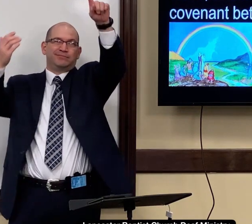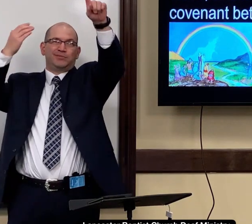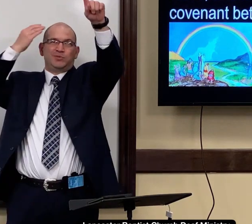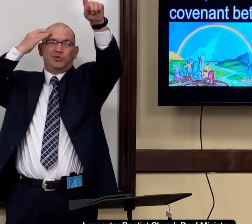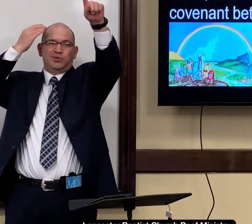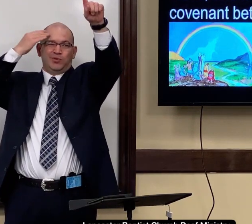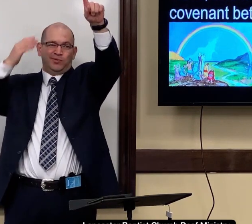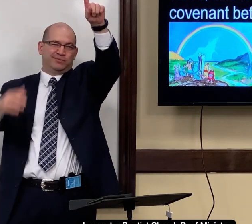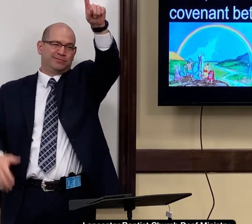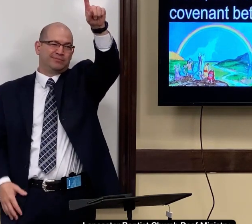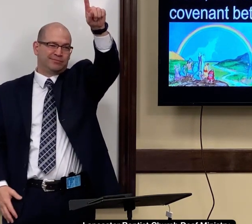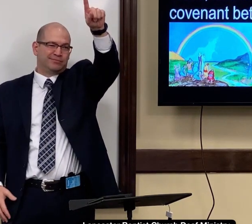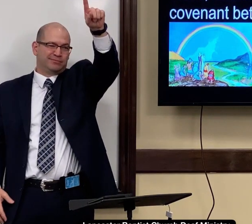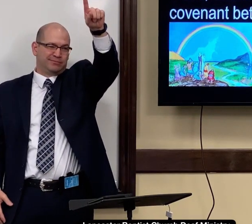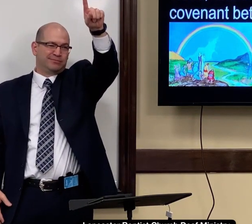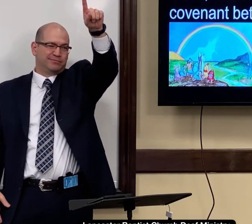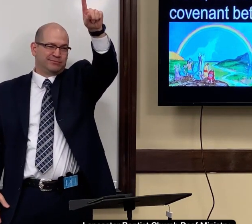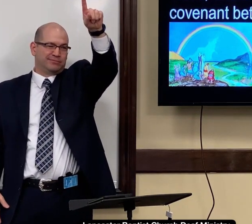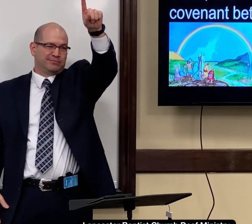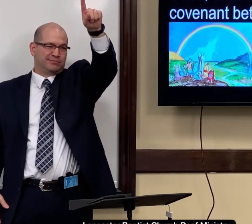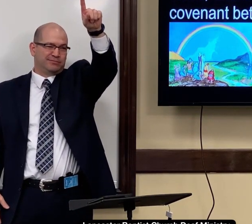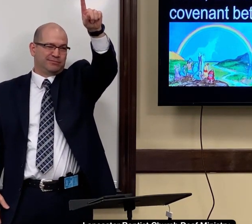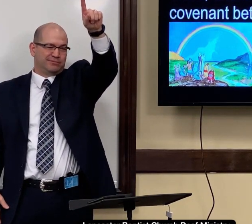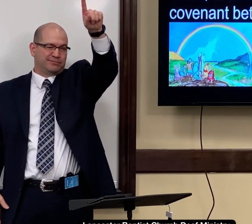But God knew all of these things. He knew what was going to happen.